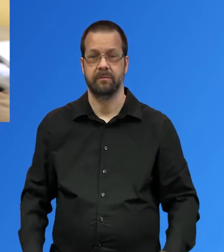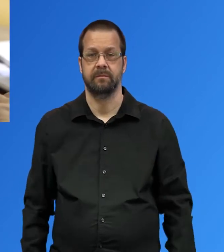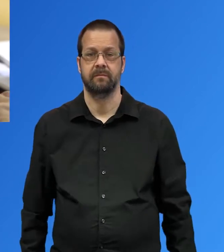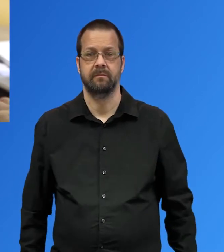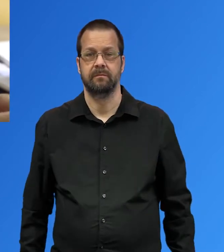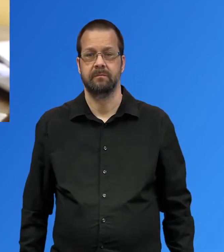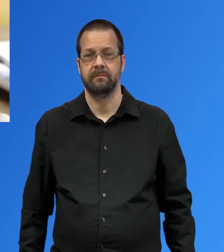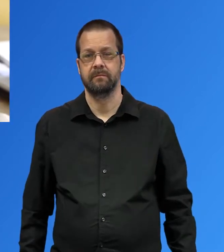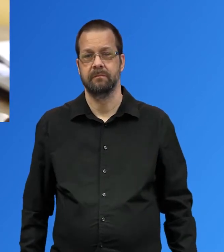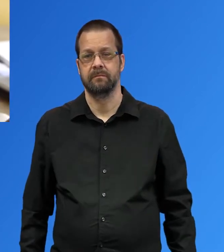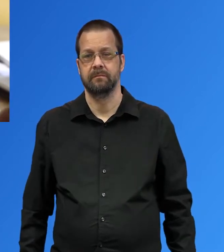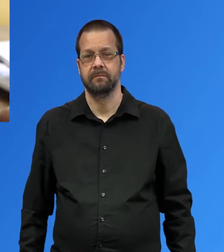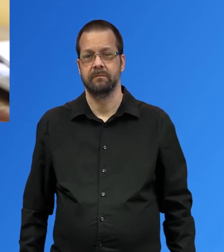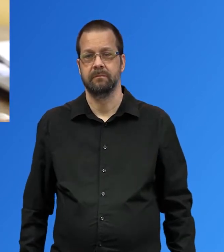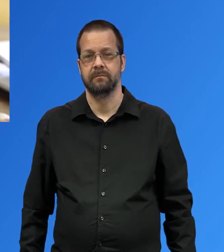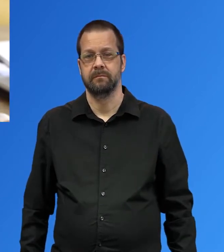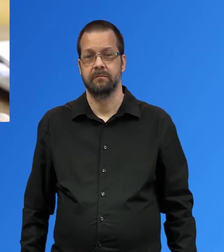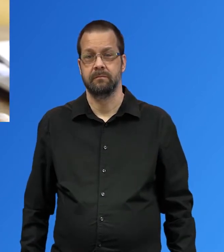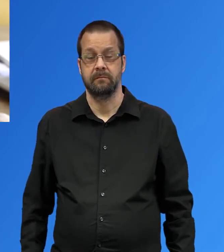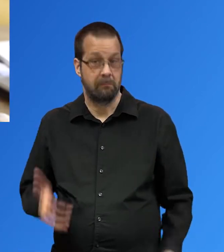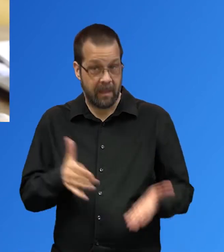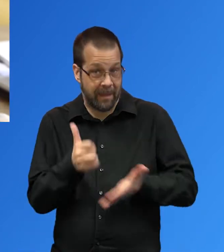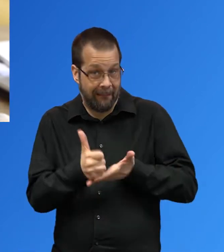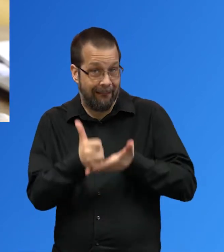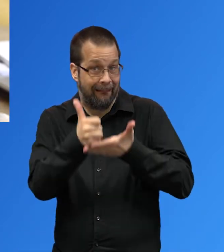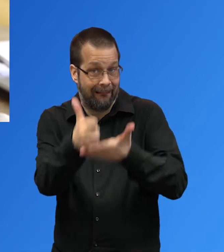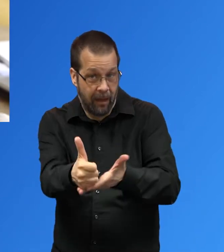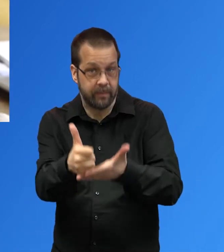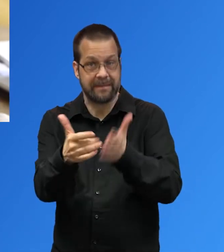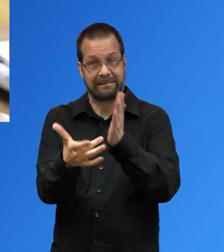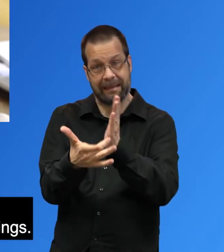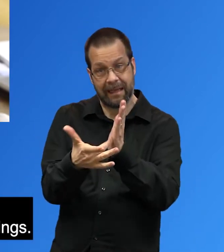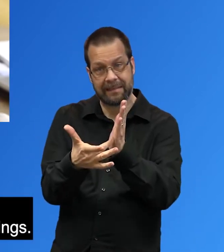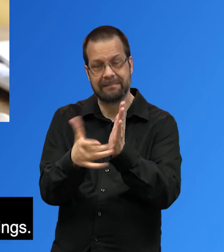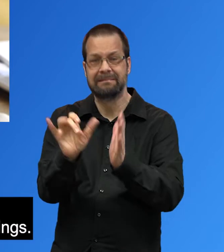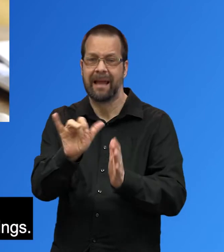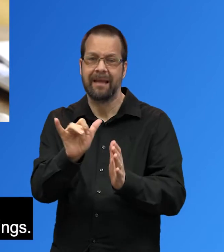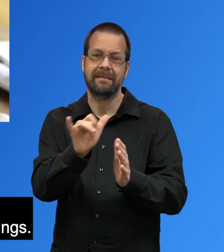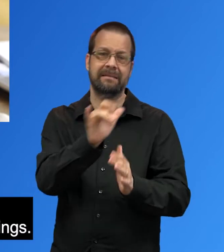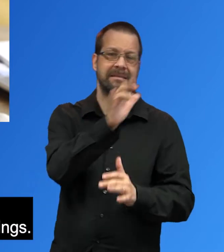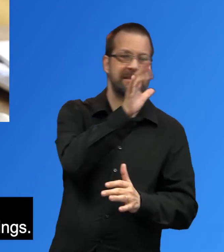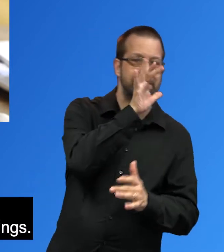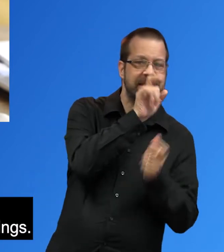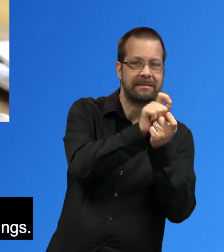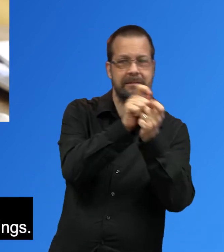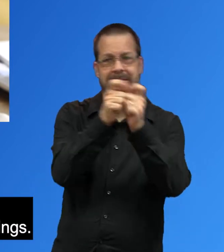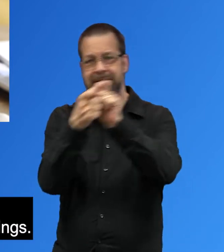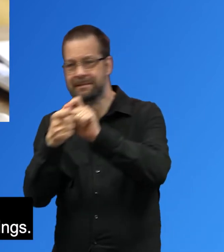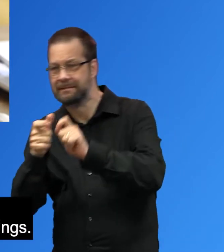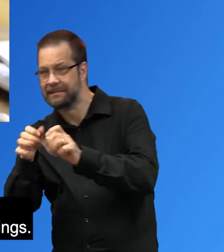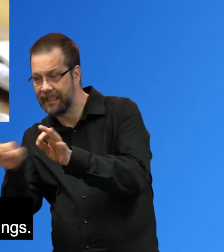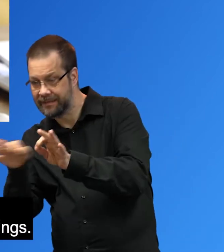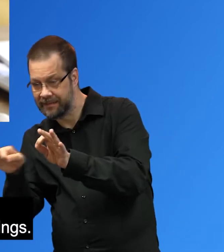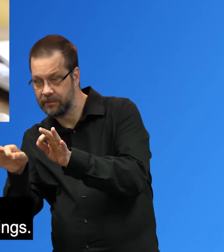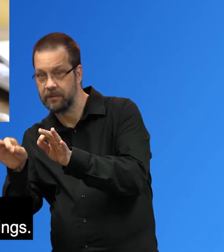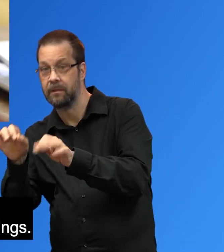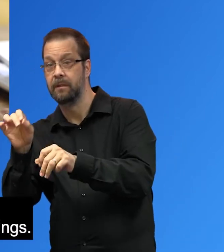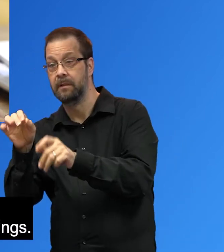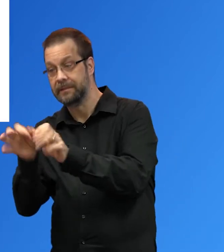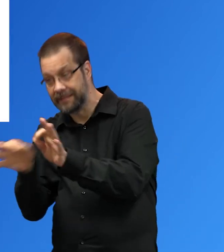While others may use assistive technology such as text-to-speech or speech-to-text to access information and communicate during meetings.